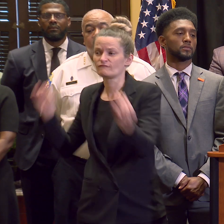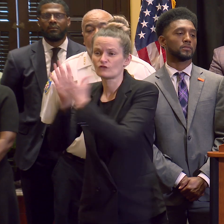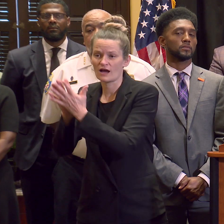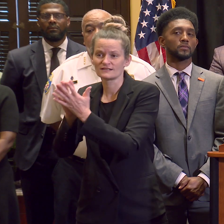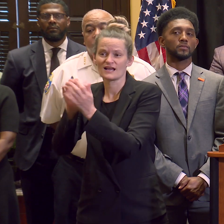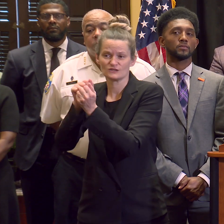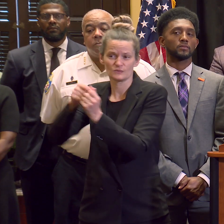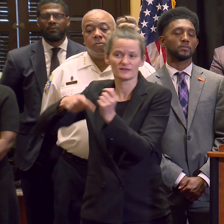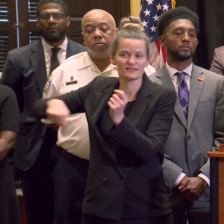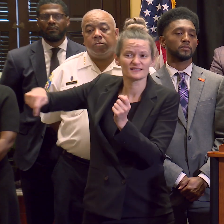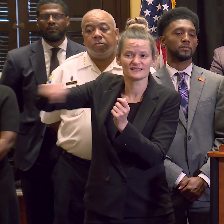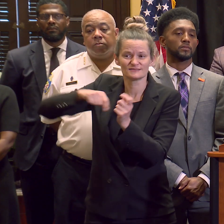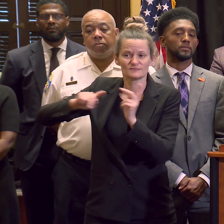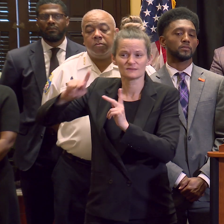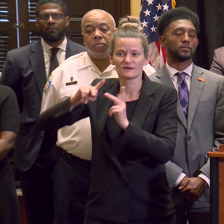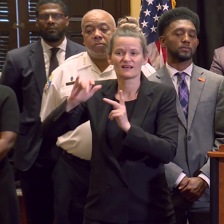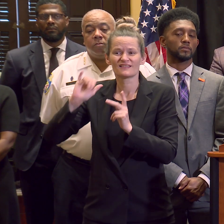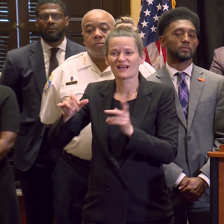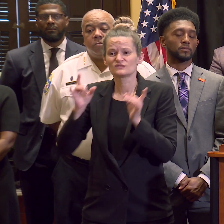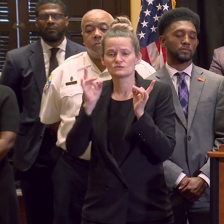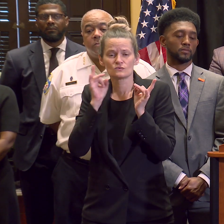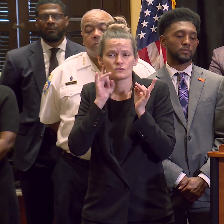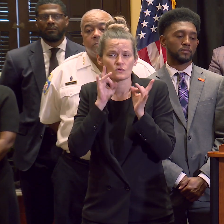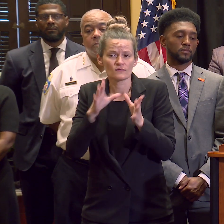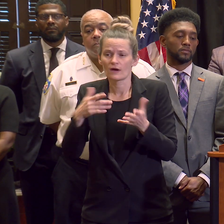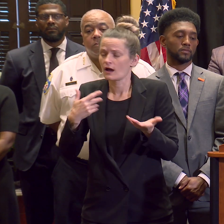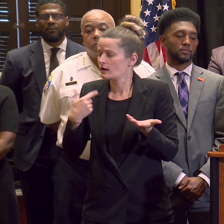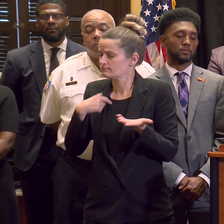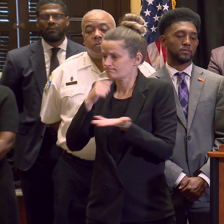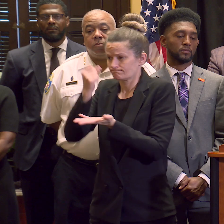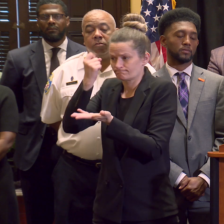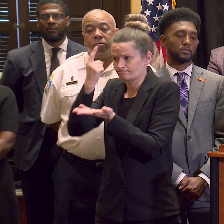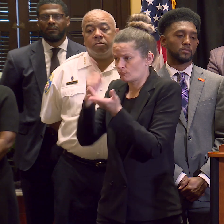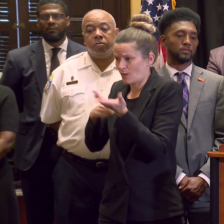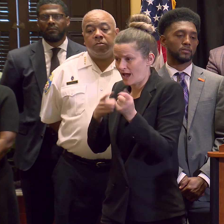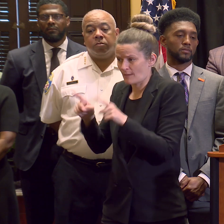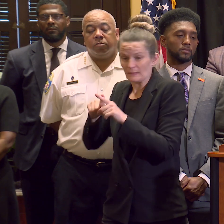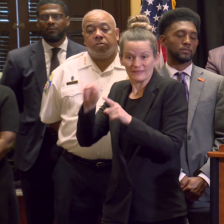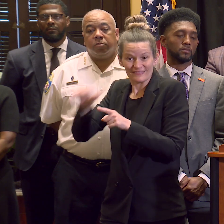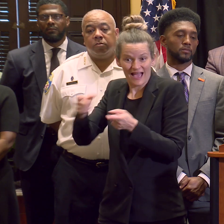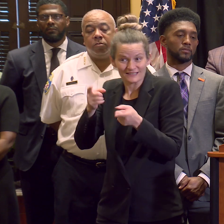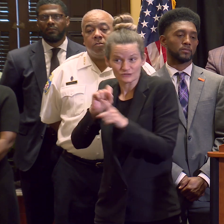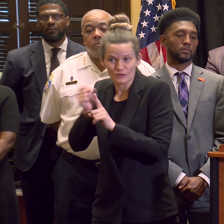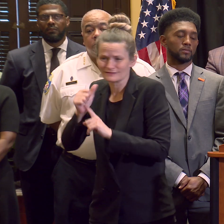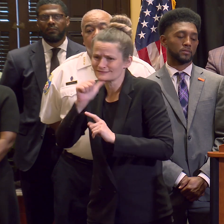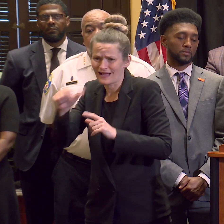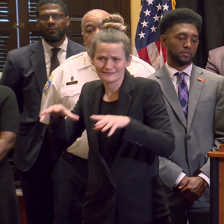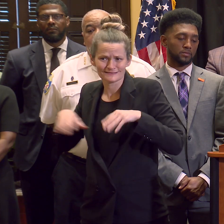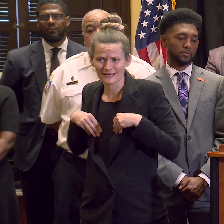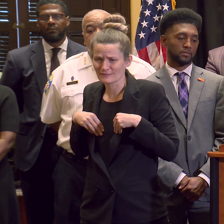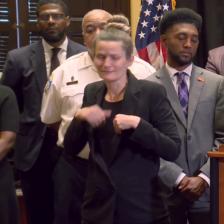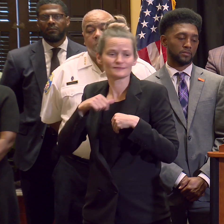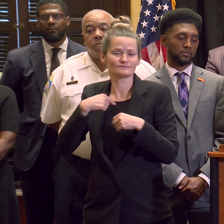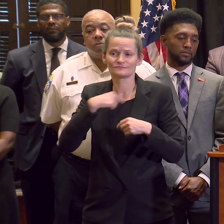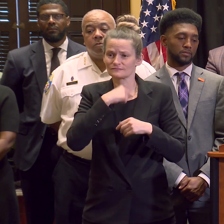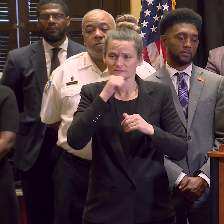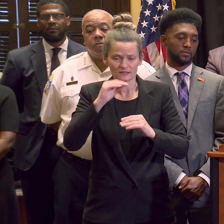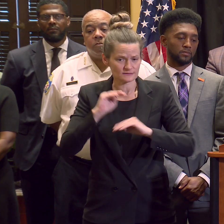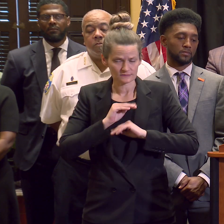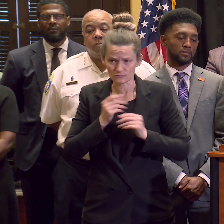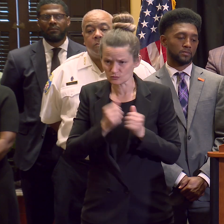here stands on that notion that that is unacceptable. However, we are continuing to evaluate all the provisions of the code and